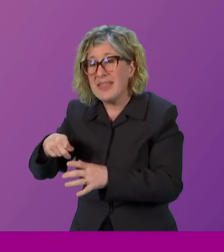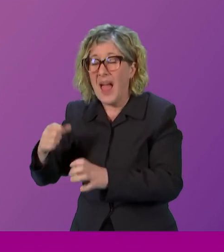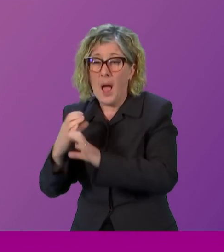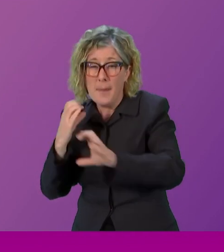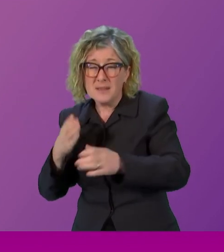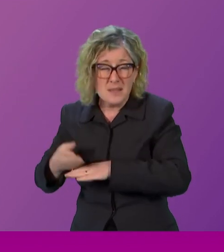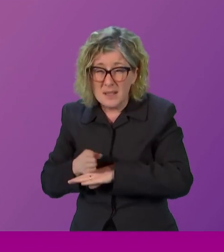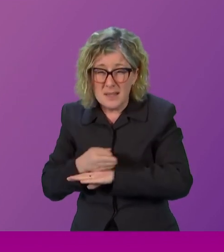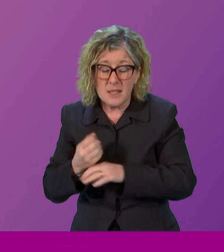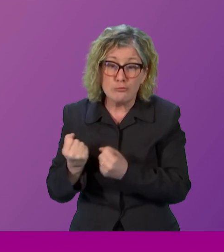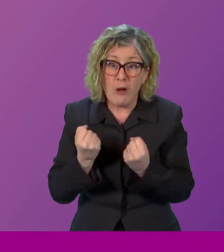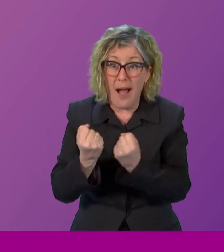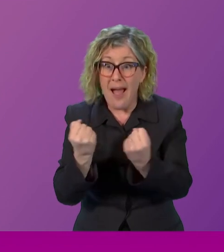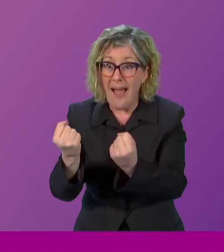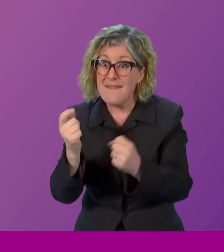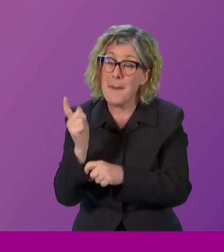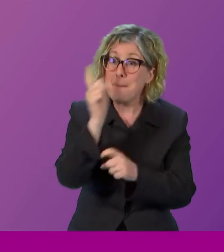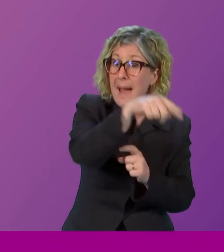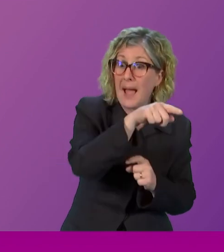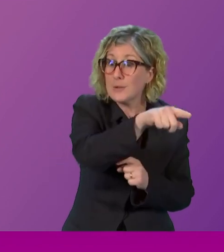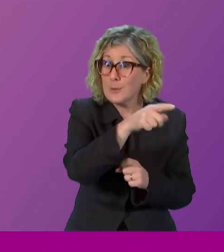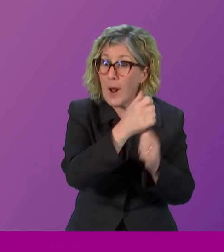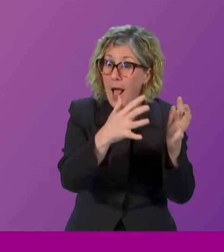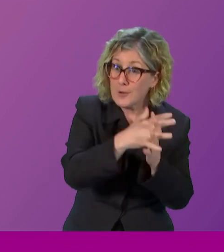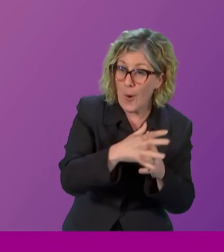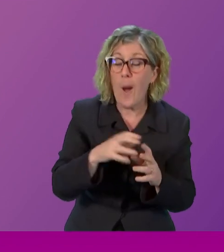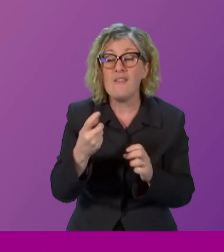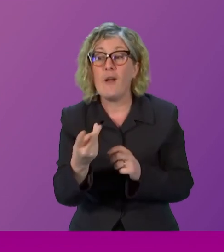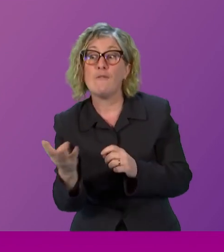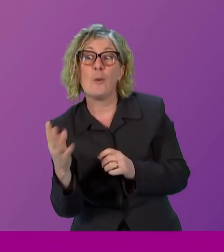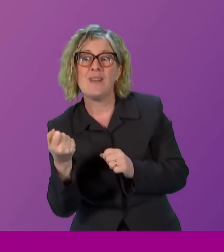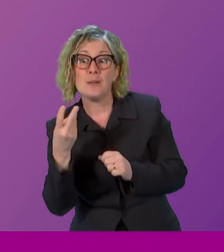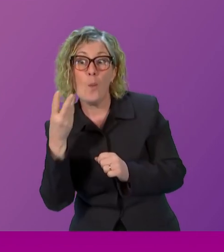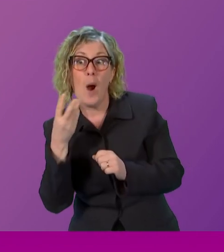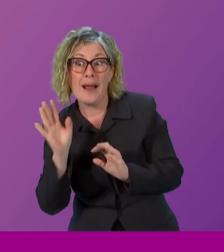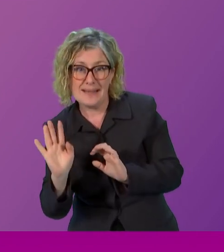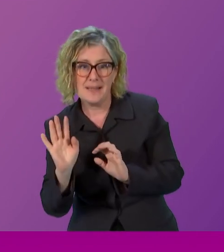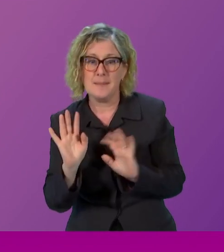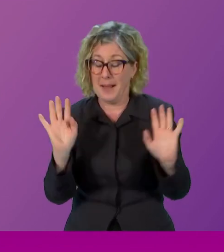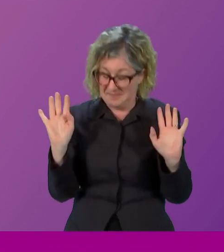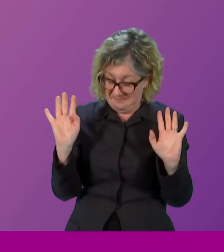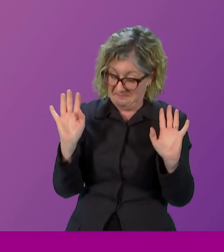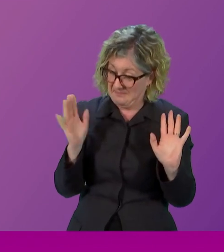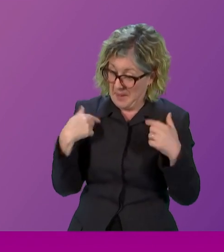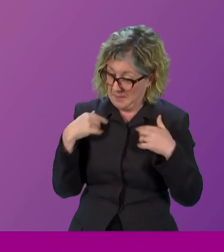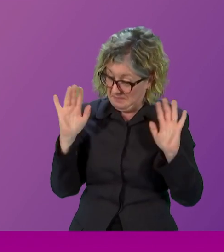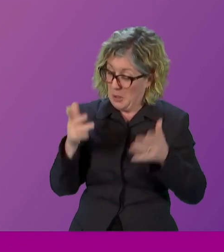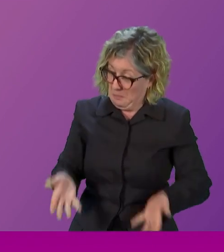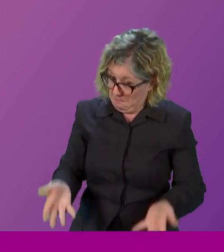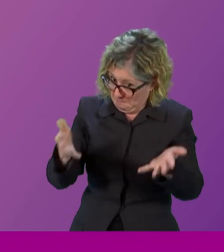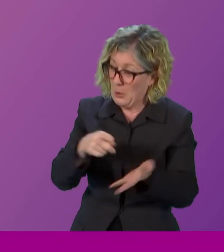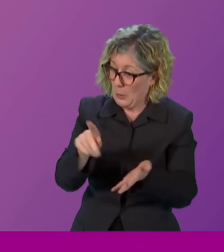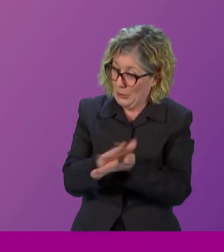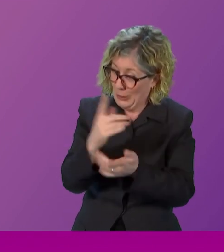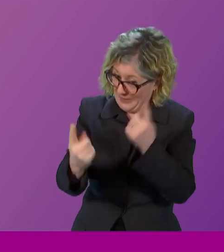some wine. I decline to even go there, but you enjoy yourself. But I really